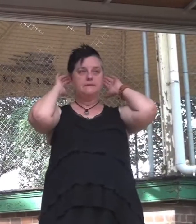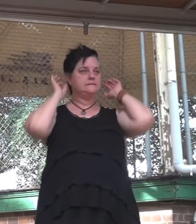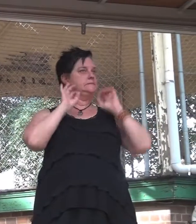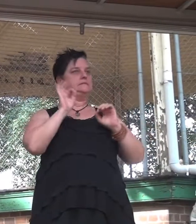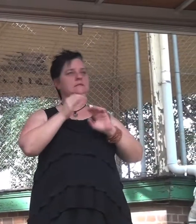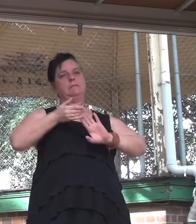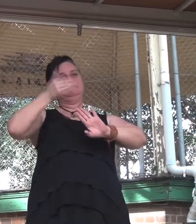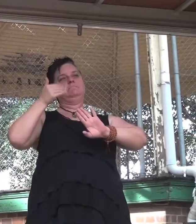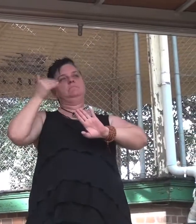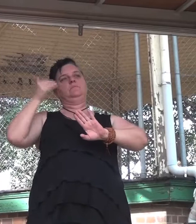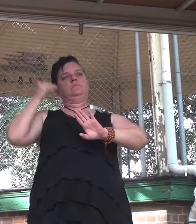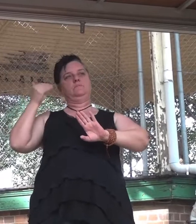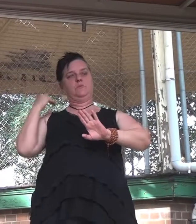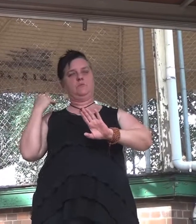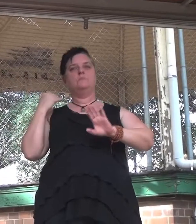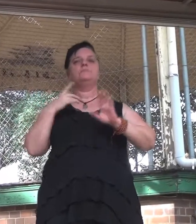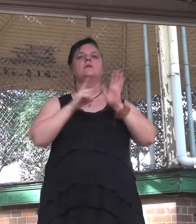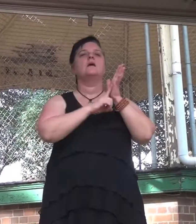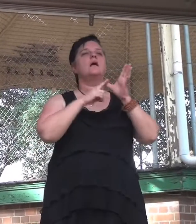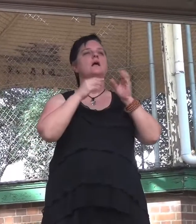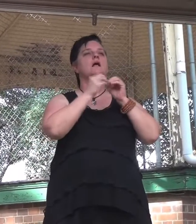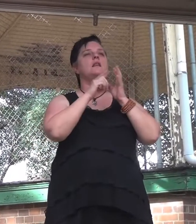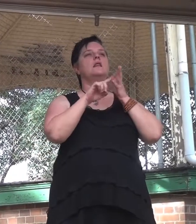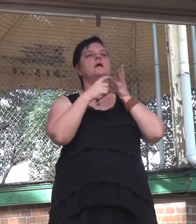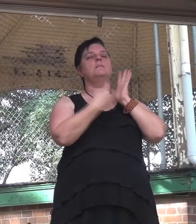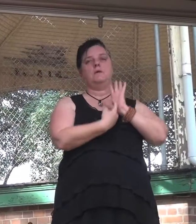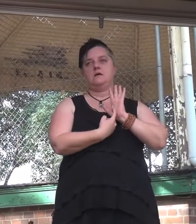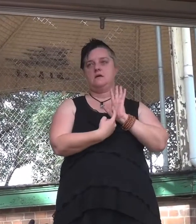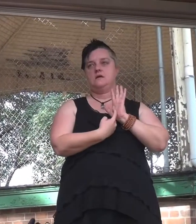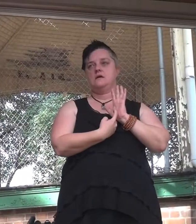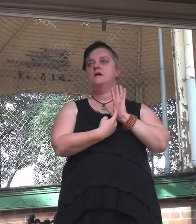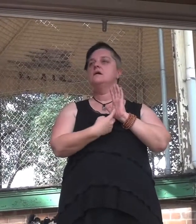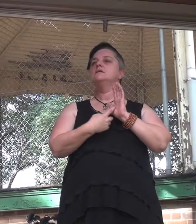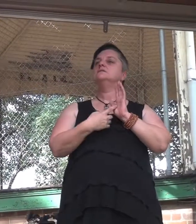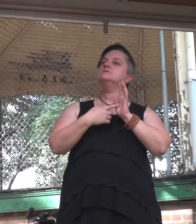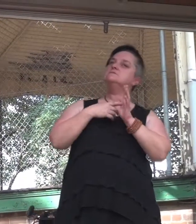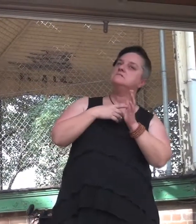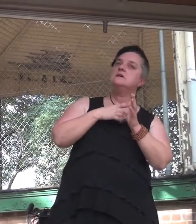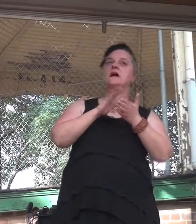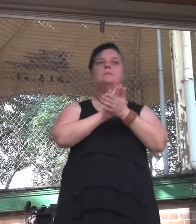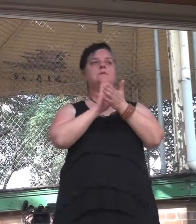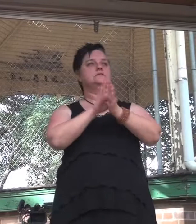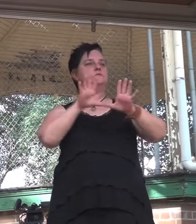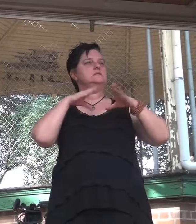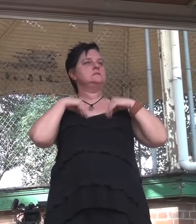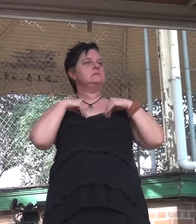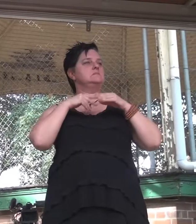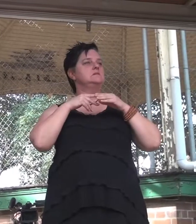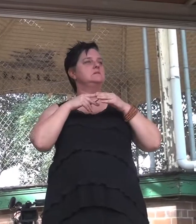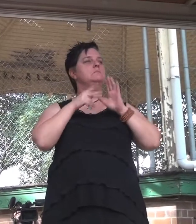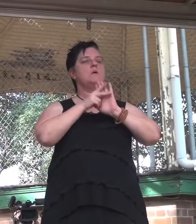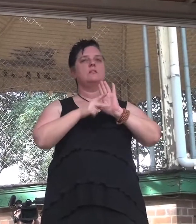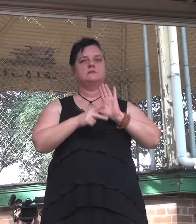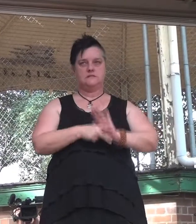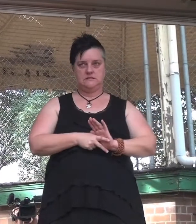the Labor Party and many of its supporters in the press were happy to accept those policies. What we have now is a matter of nuance